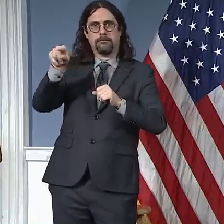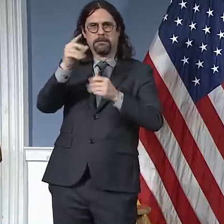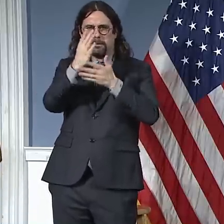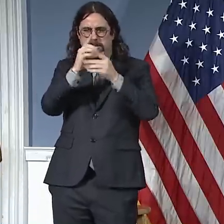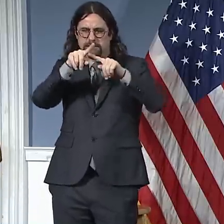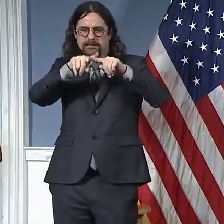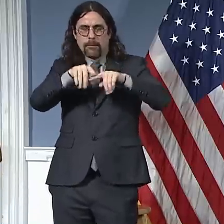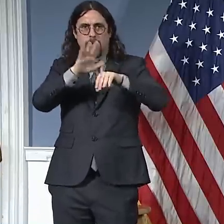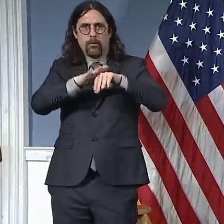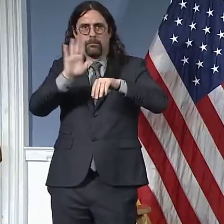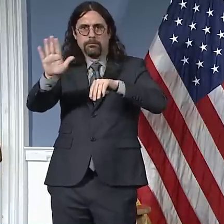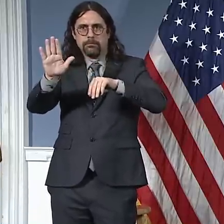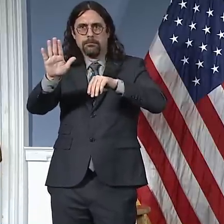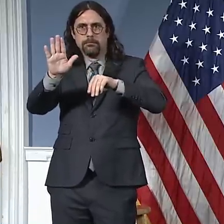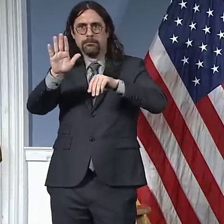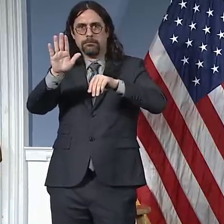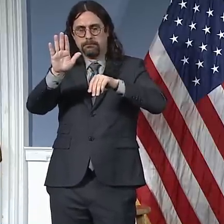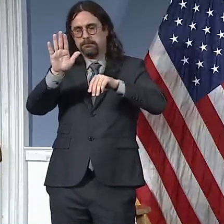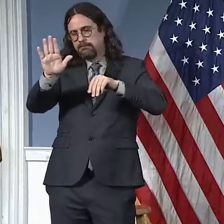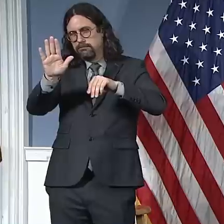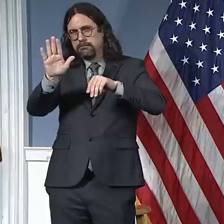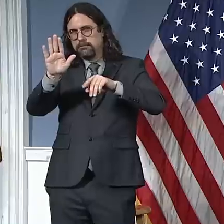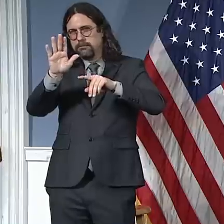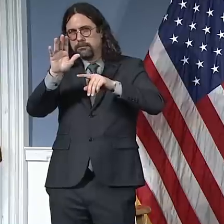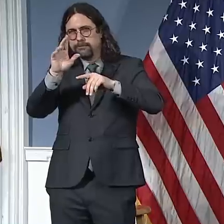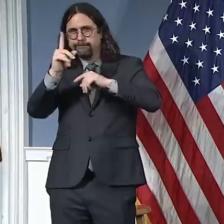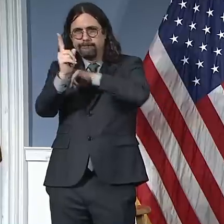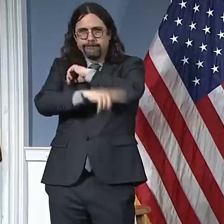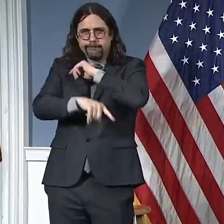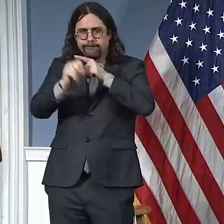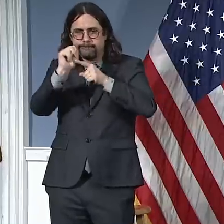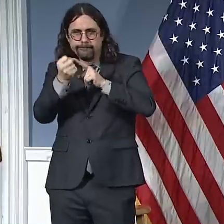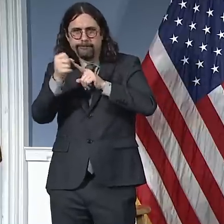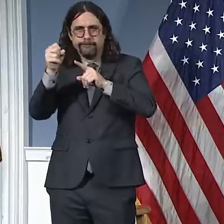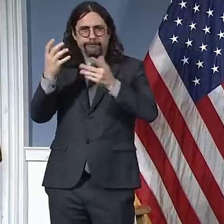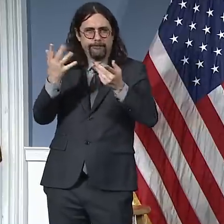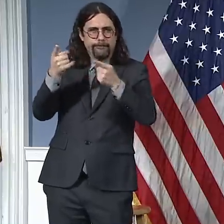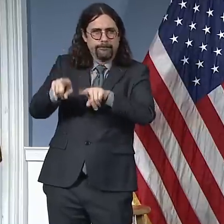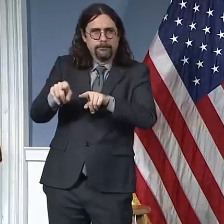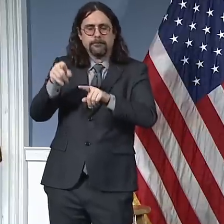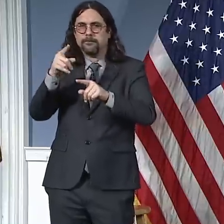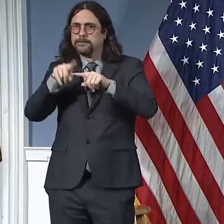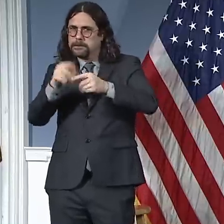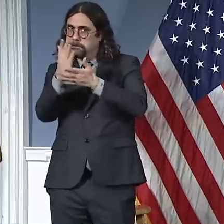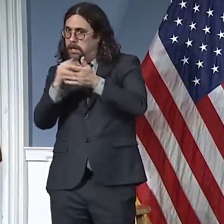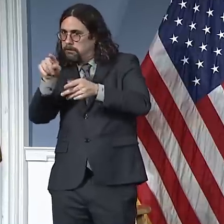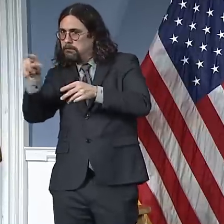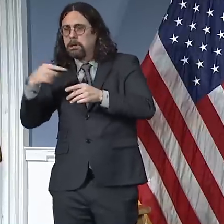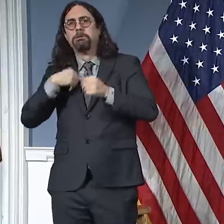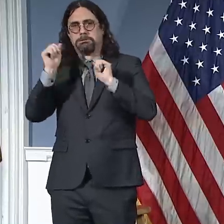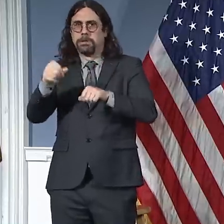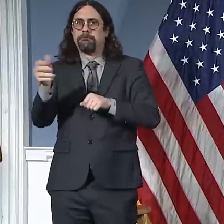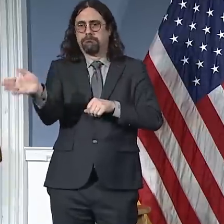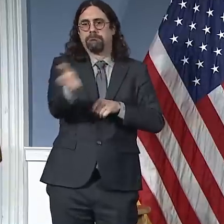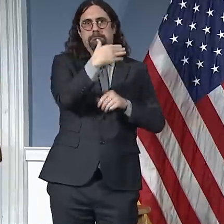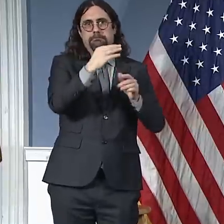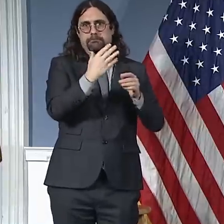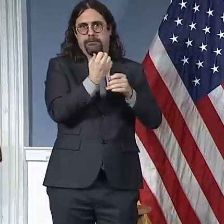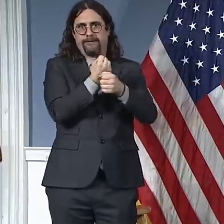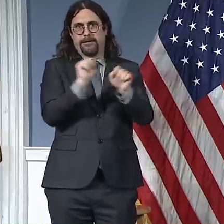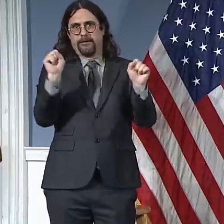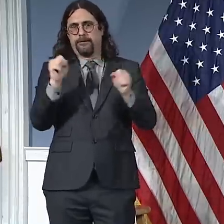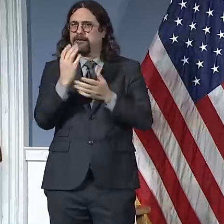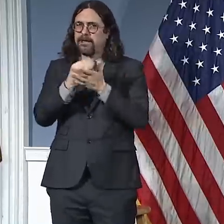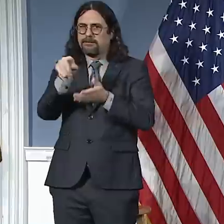danger because of the specific nature of coronavirus, I strongly believe they all should be released. And we are working through those